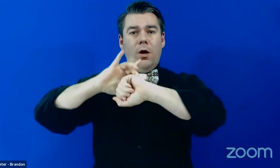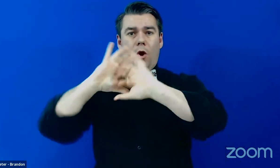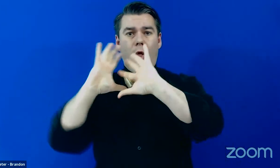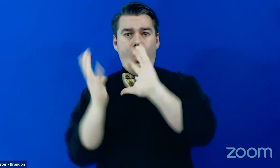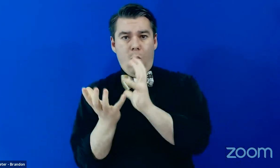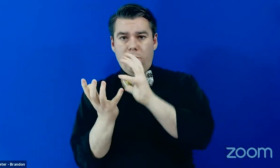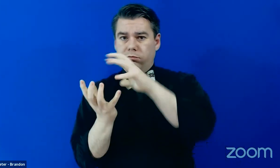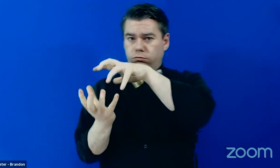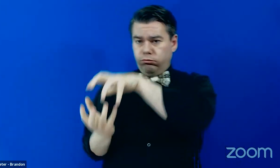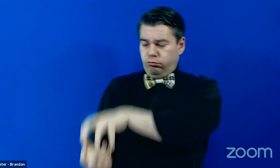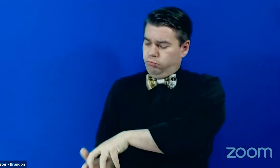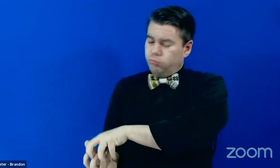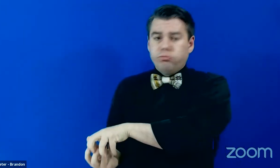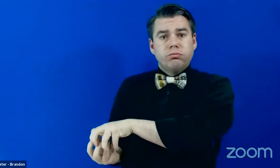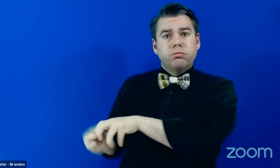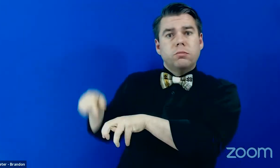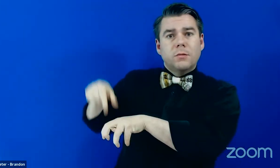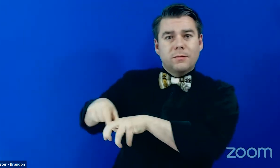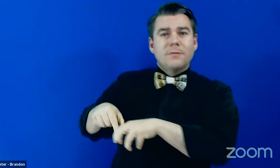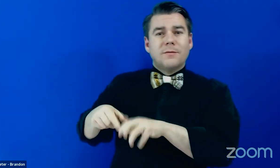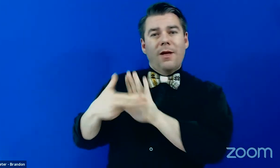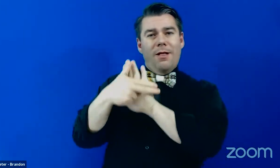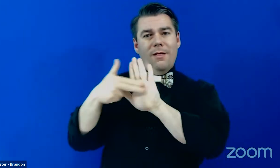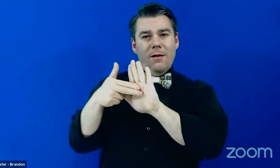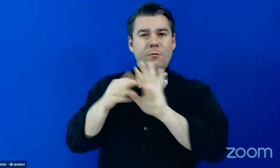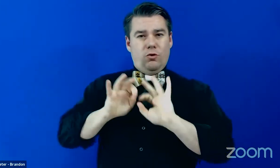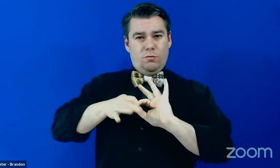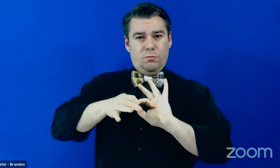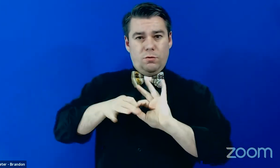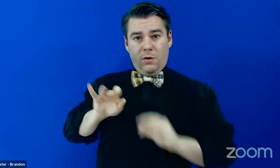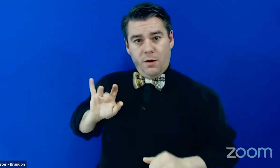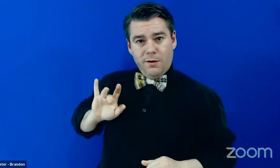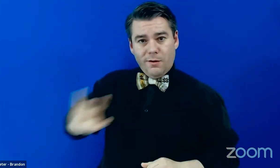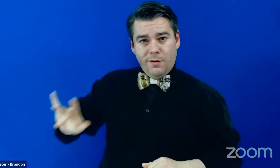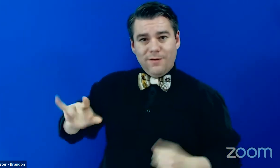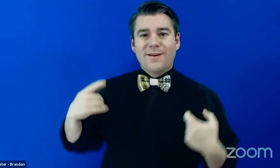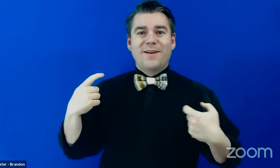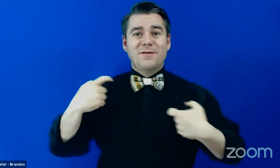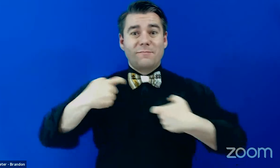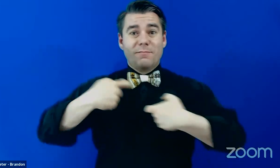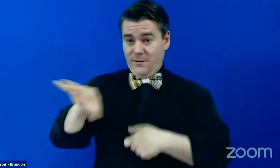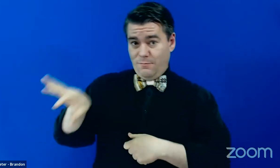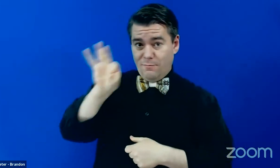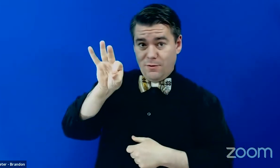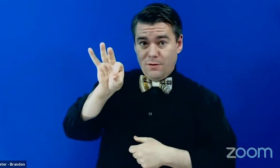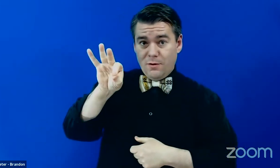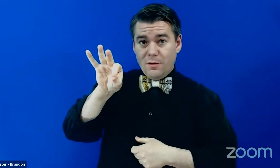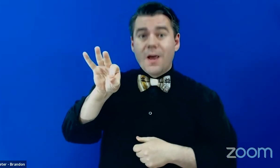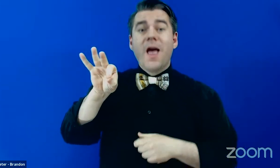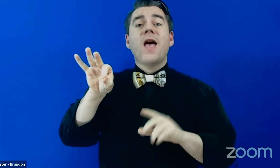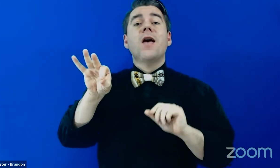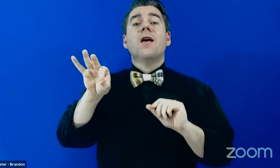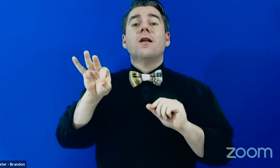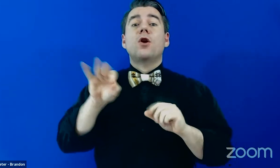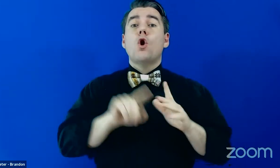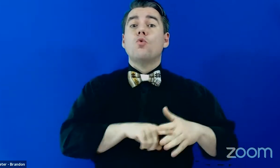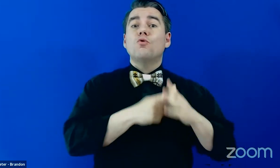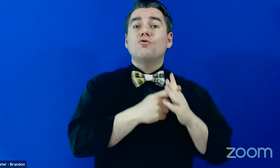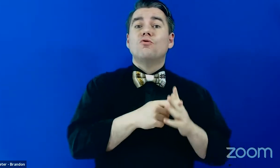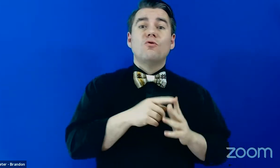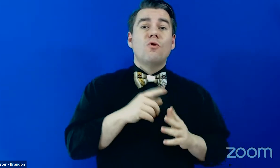Um, and that's labeled interpretation and then click on Spanish and mute original audio. Um,